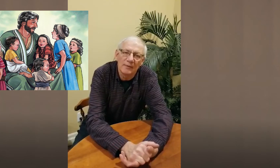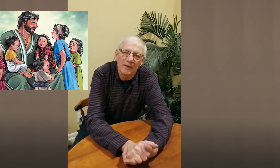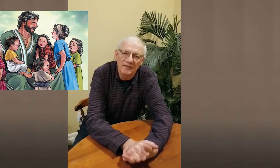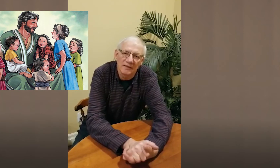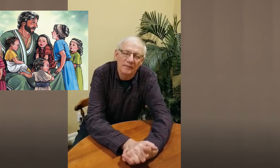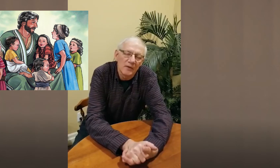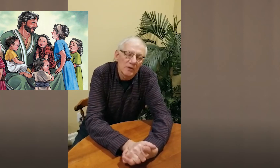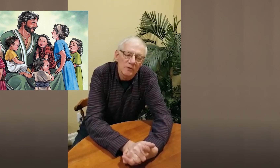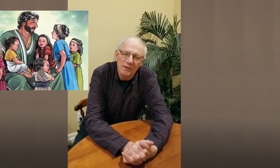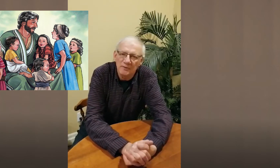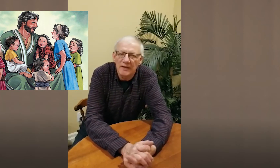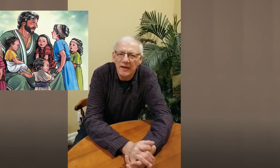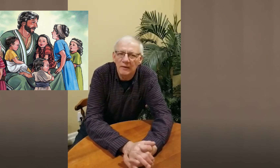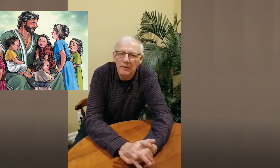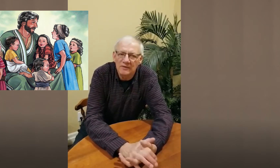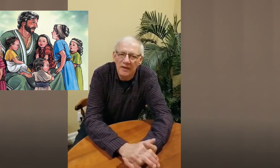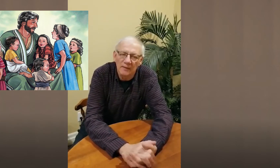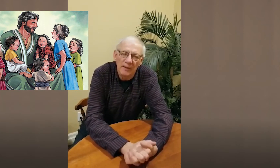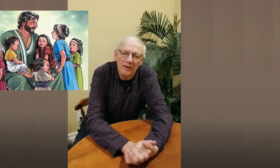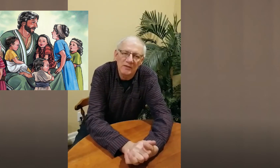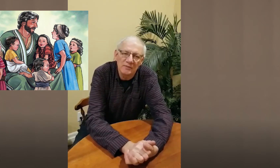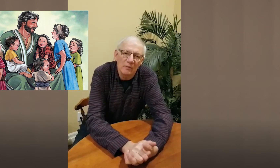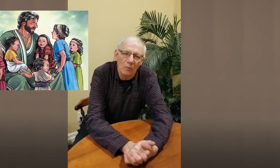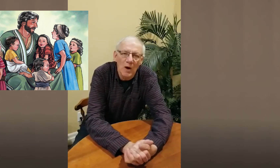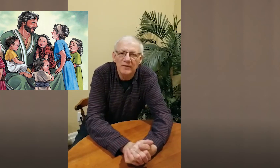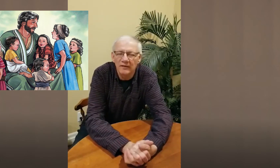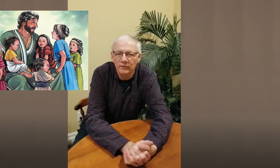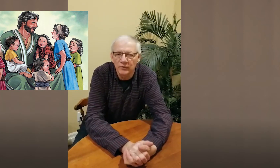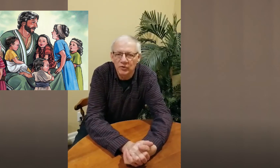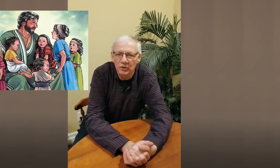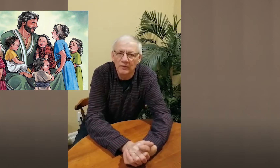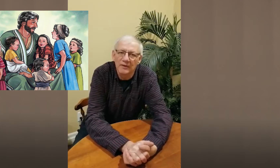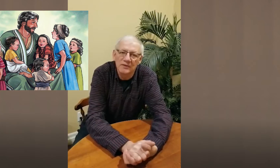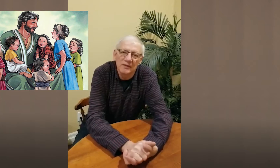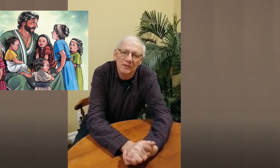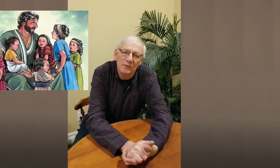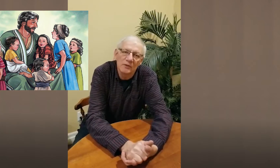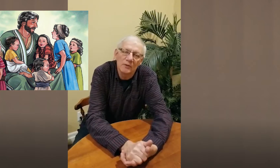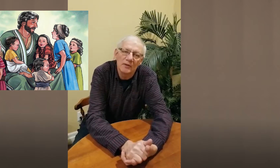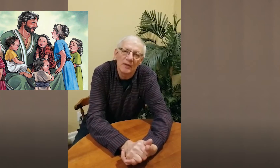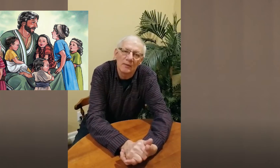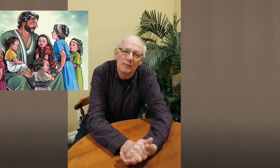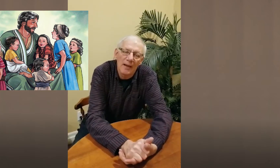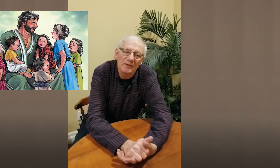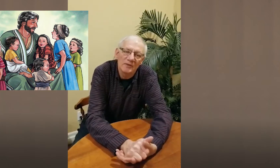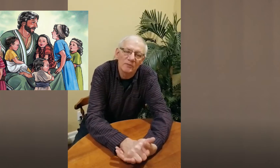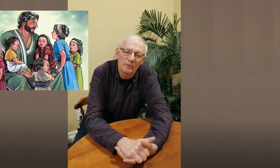blessing so that's what that kind of was like and parents want that for their children it's it's we do it in baptisms when